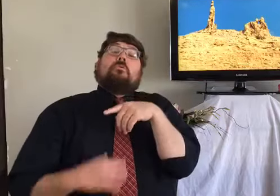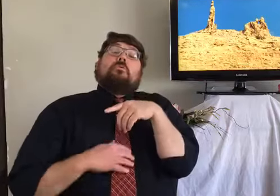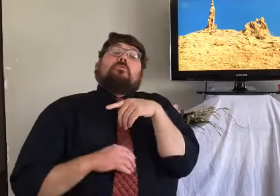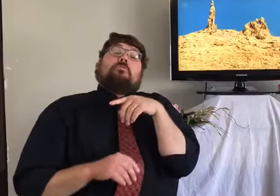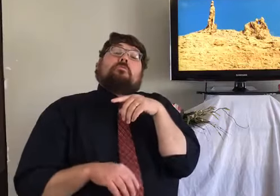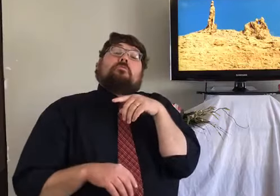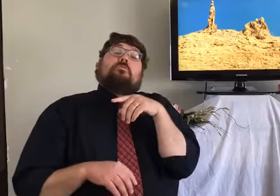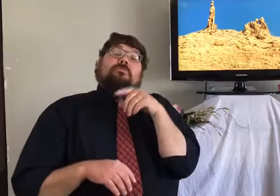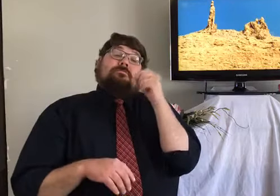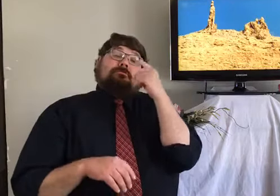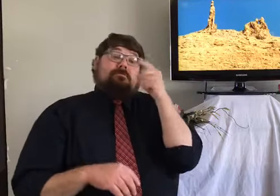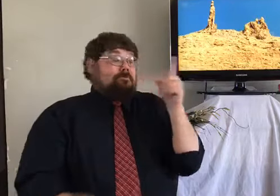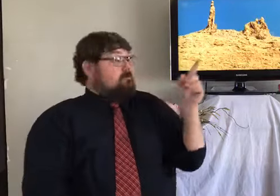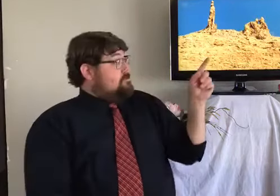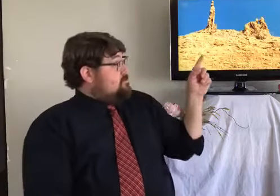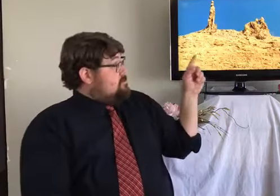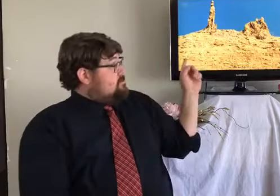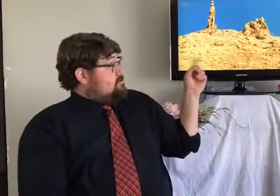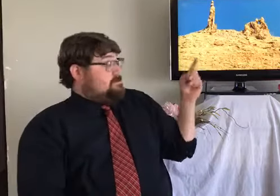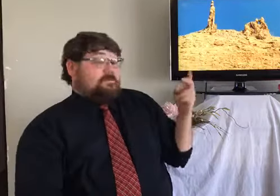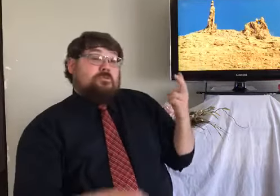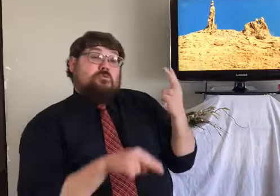But this is all made of salt.